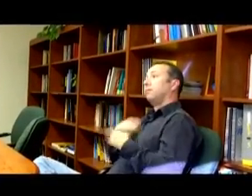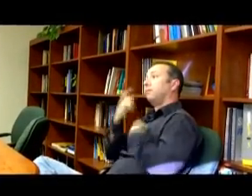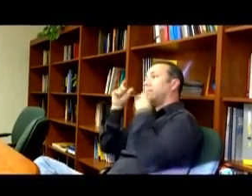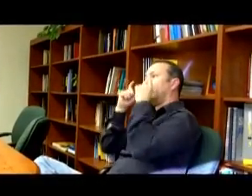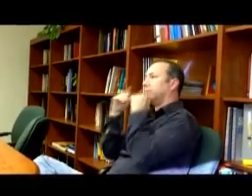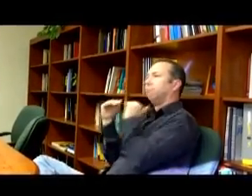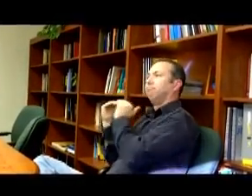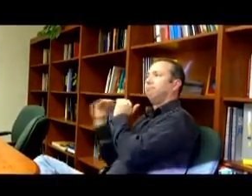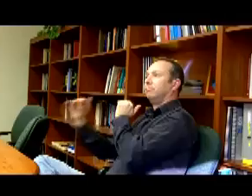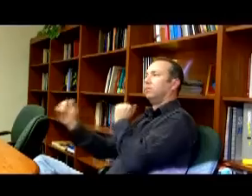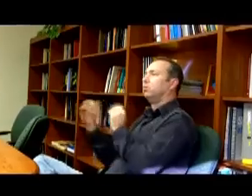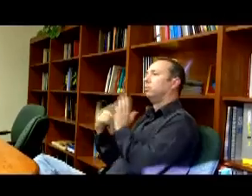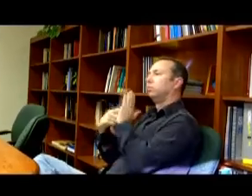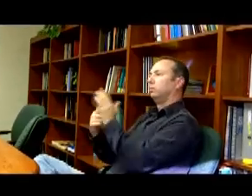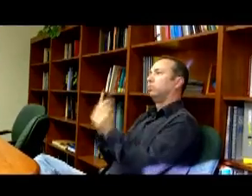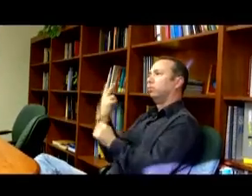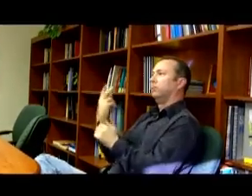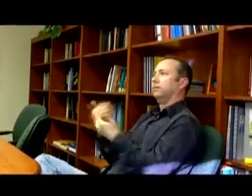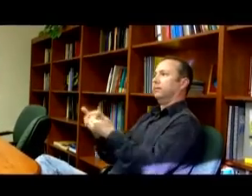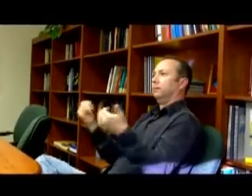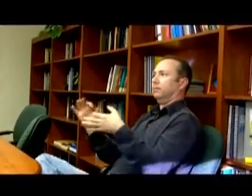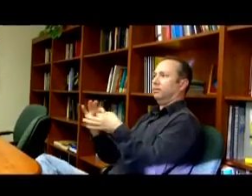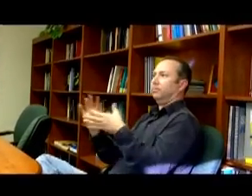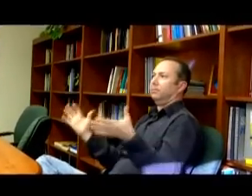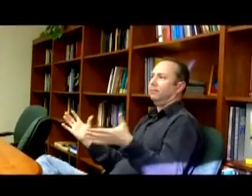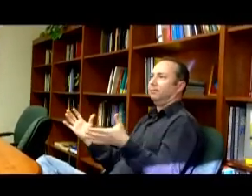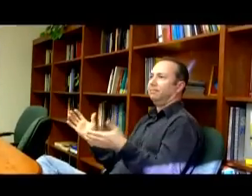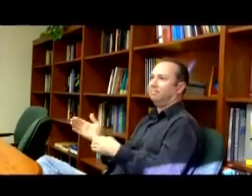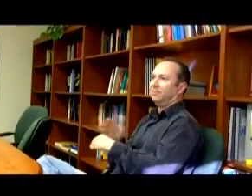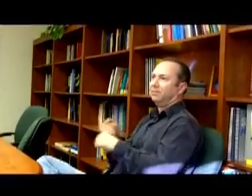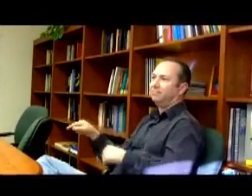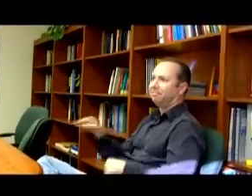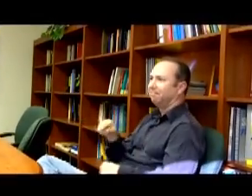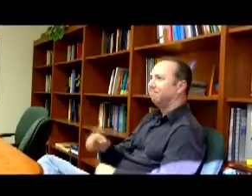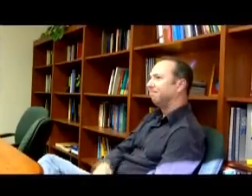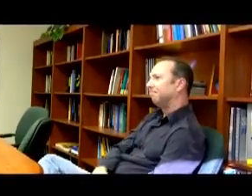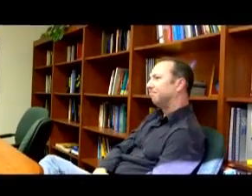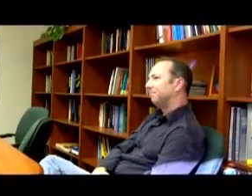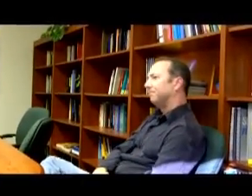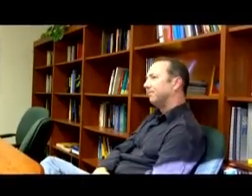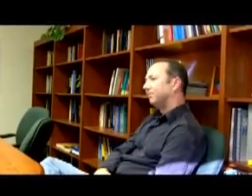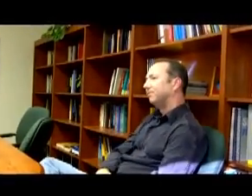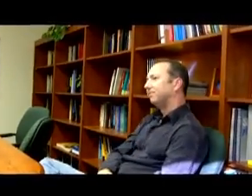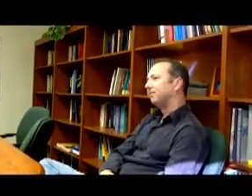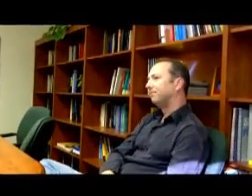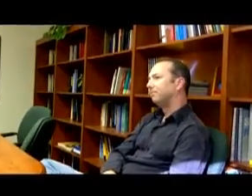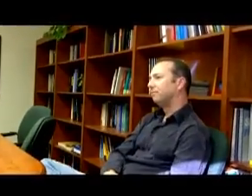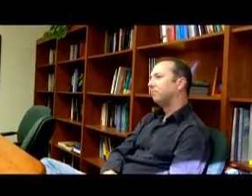expressions, it's different. So again, it's showing the distinction between these two types of processing in the right and left hemisphere.